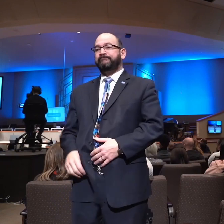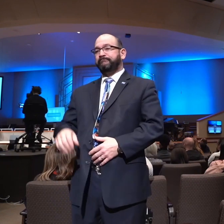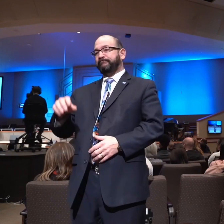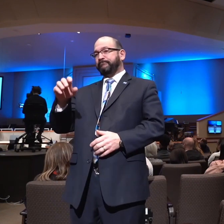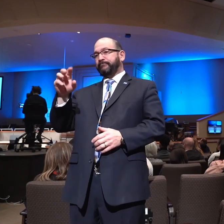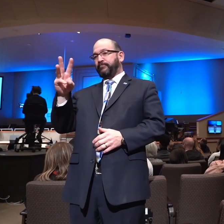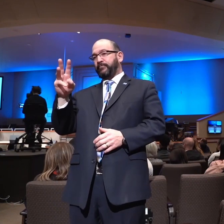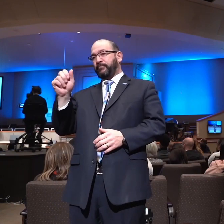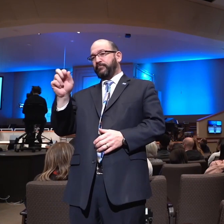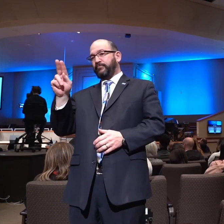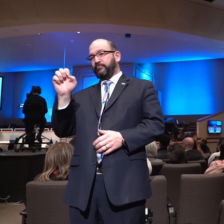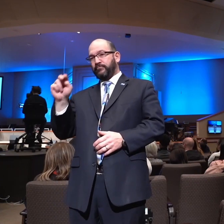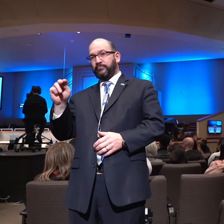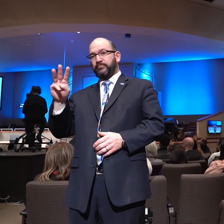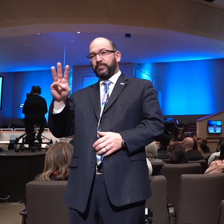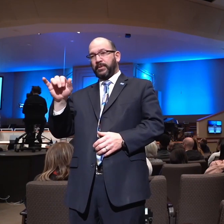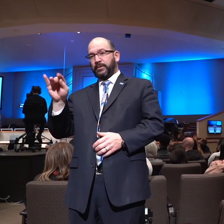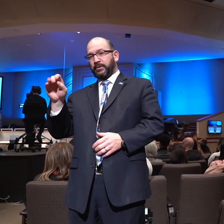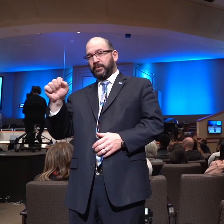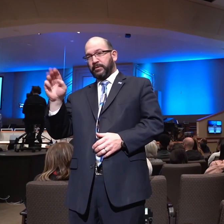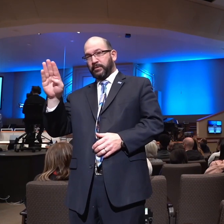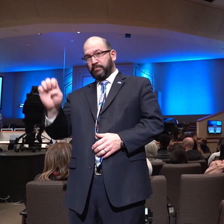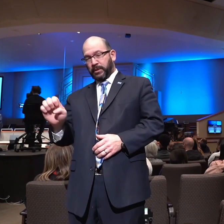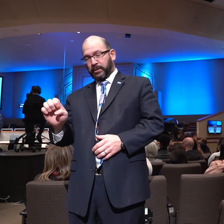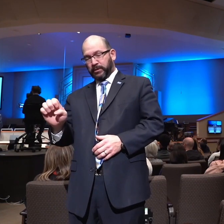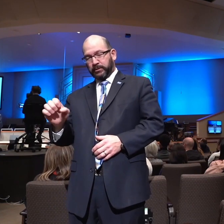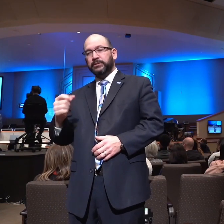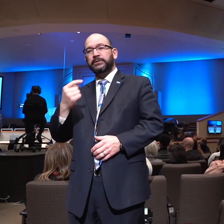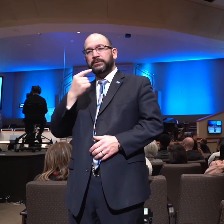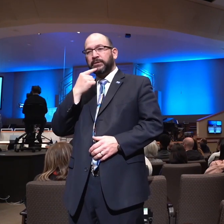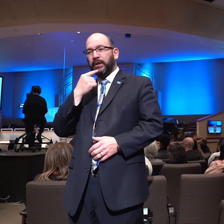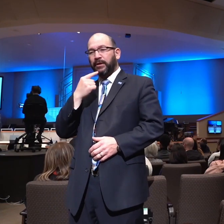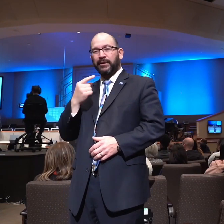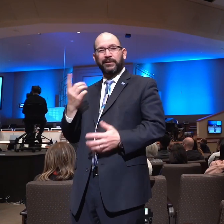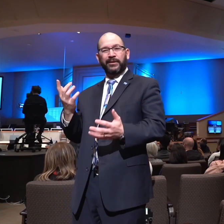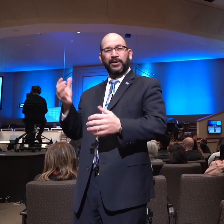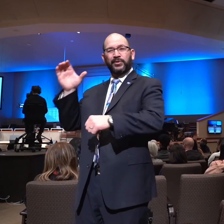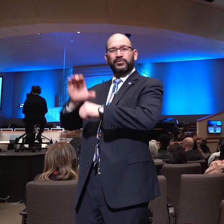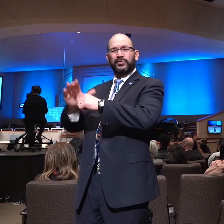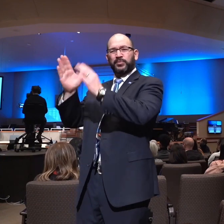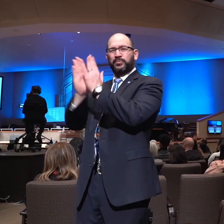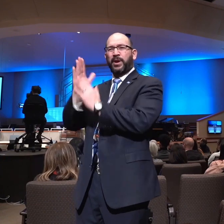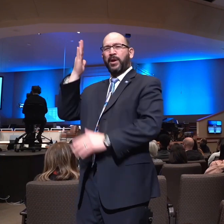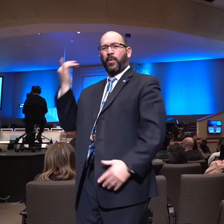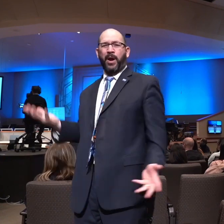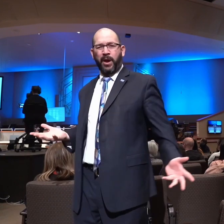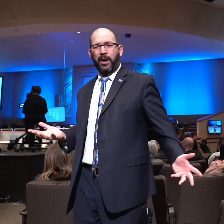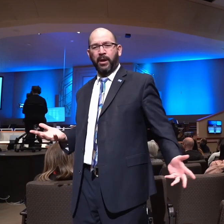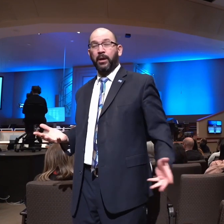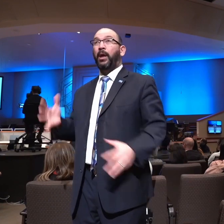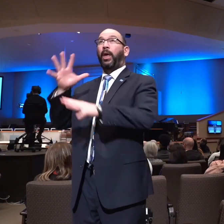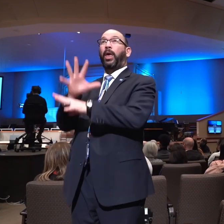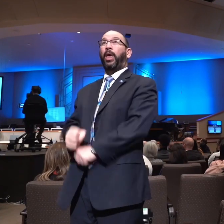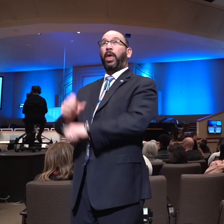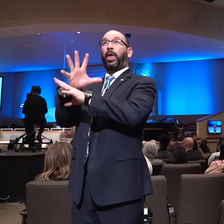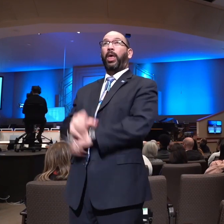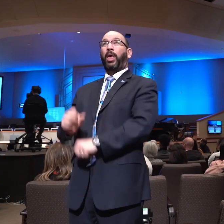local church does not pray because it is expected, the expected thing to do. It prays because prayer is vital